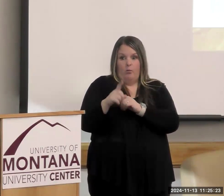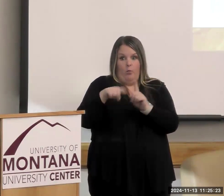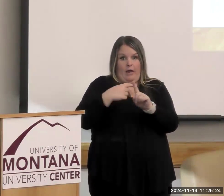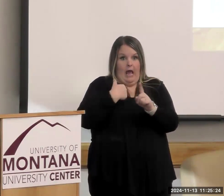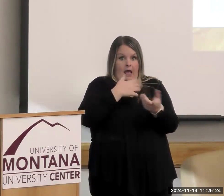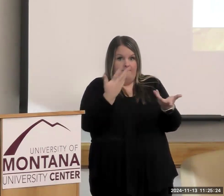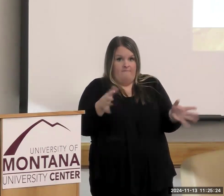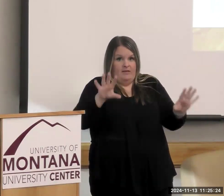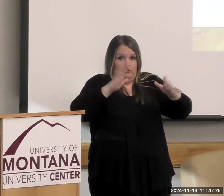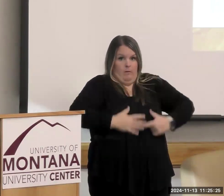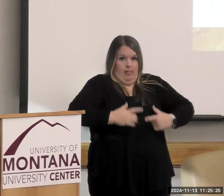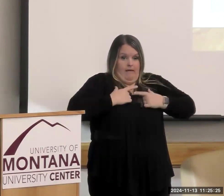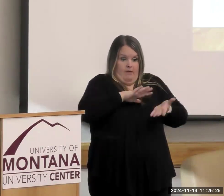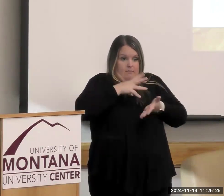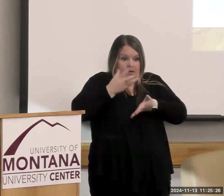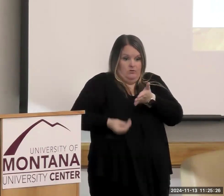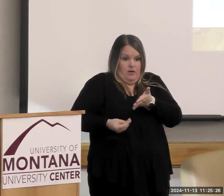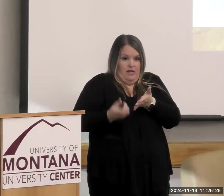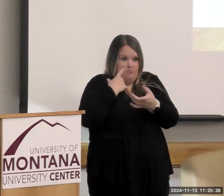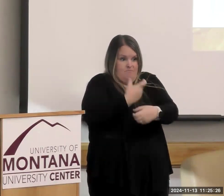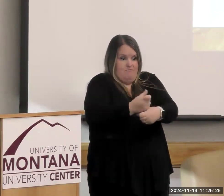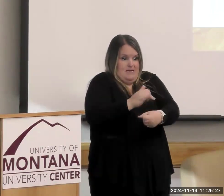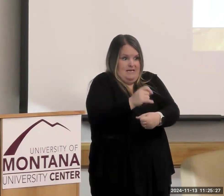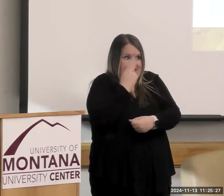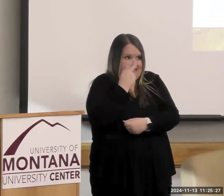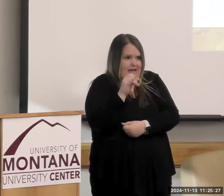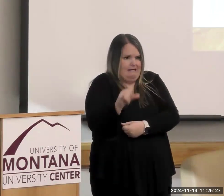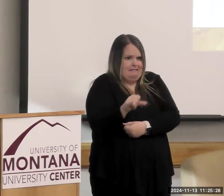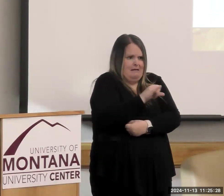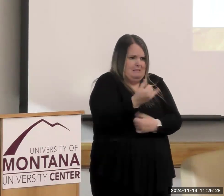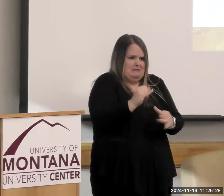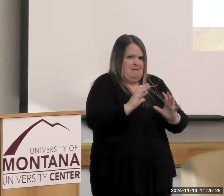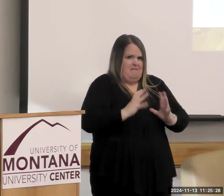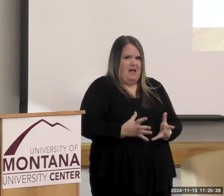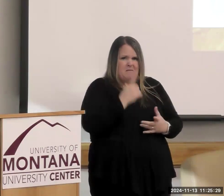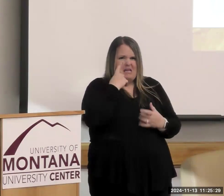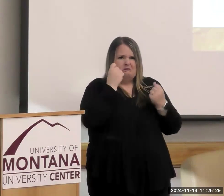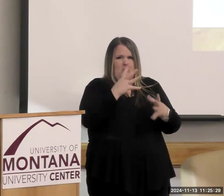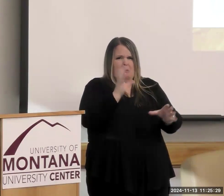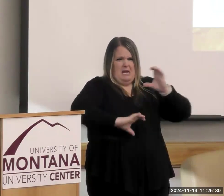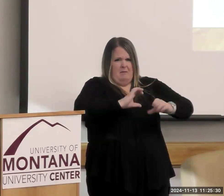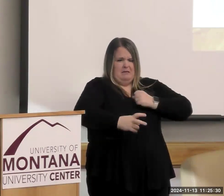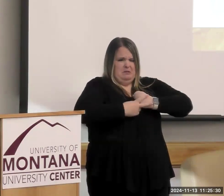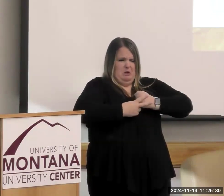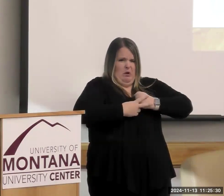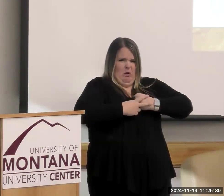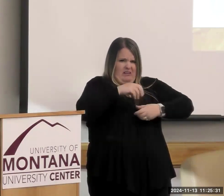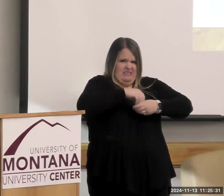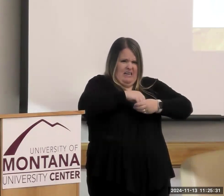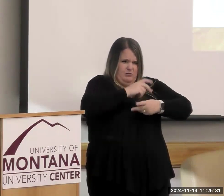deteriorate. But we want to teach food safety because that's part and parcel of cooking and enjoying food.